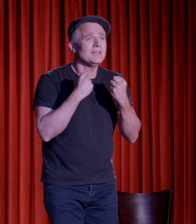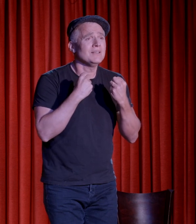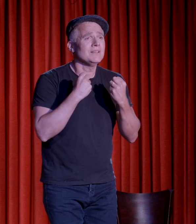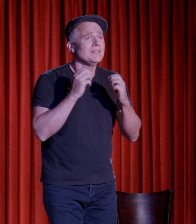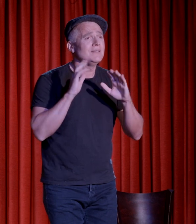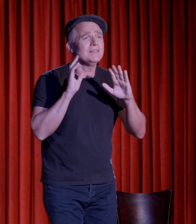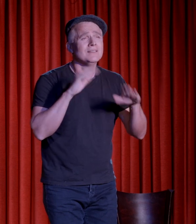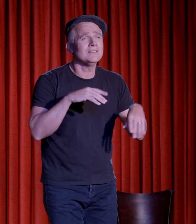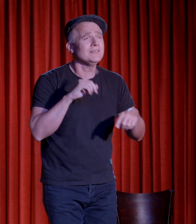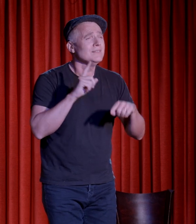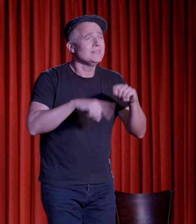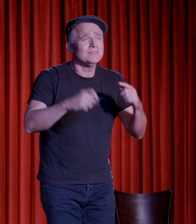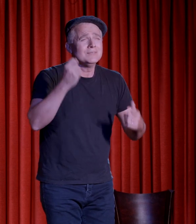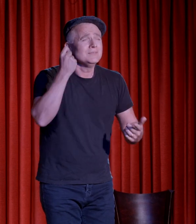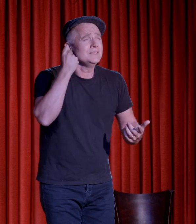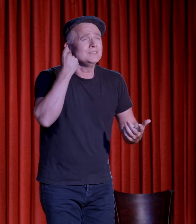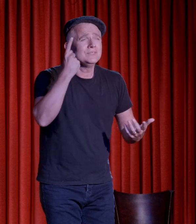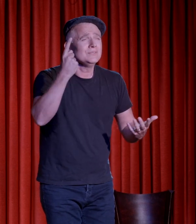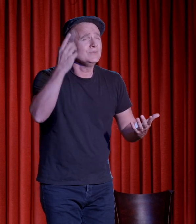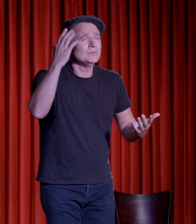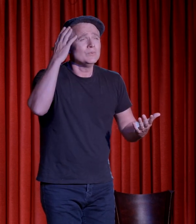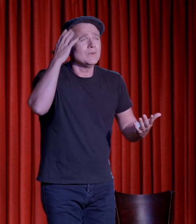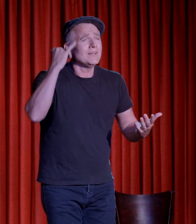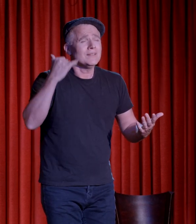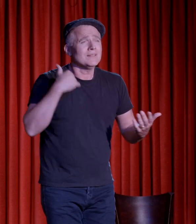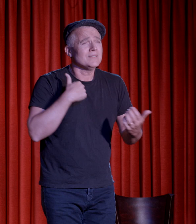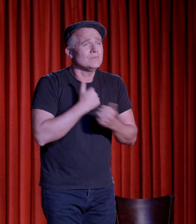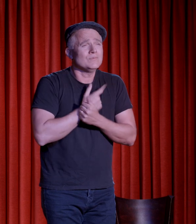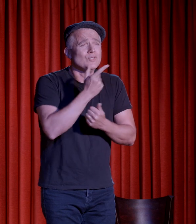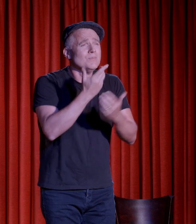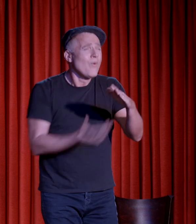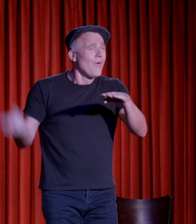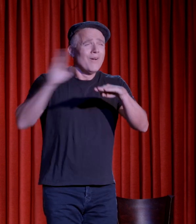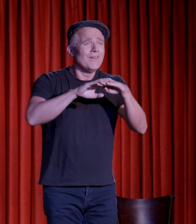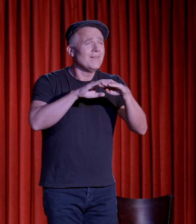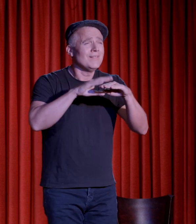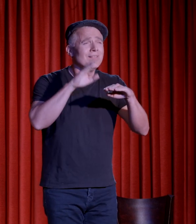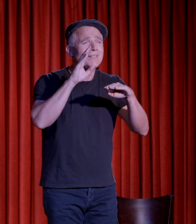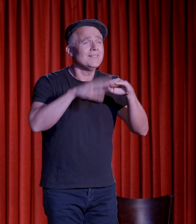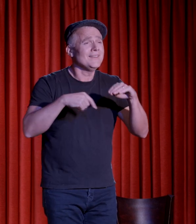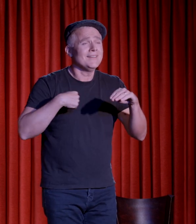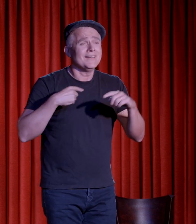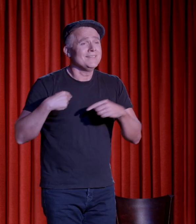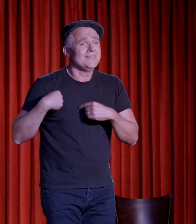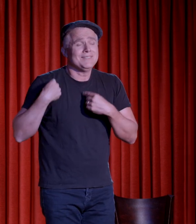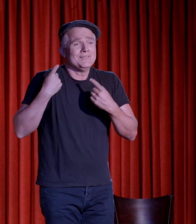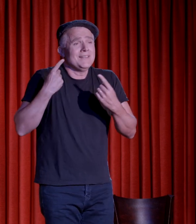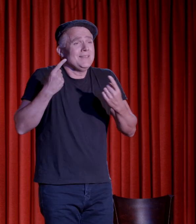river Way no matter, matter. I love you more than I did the day